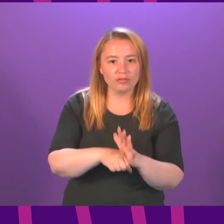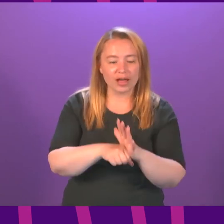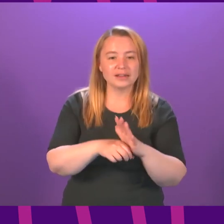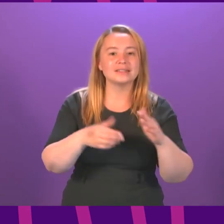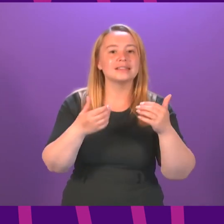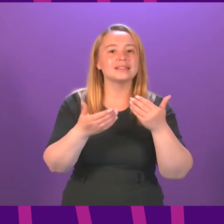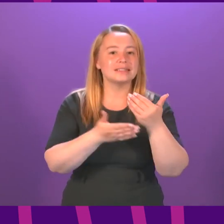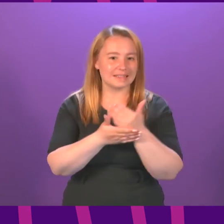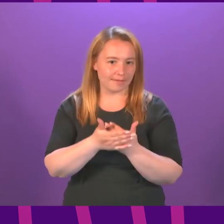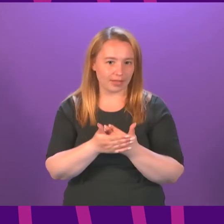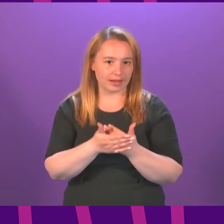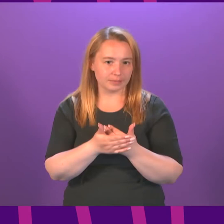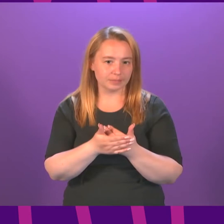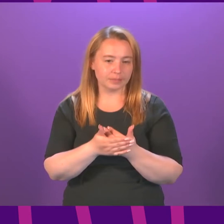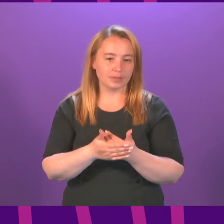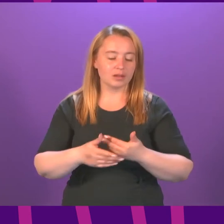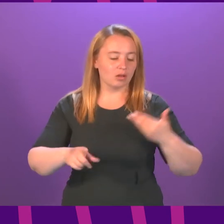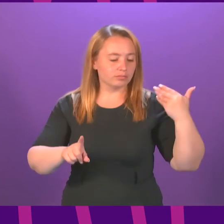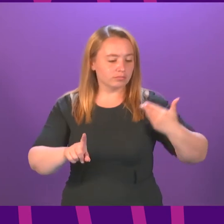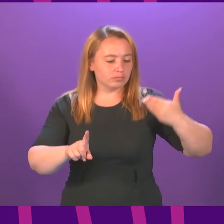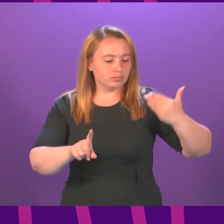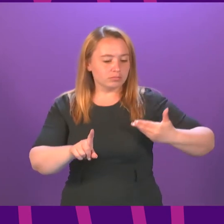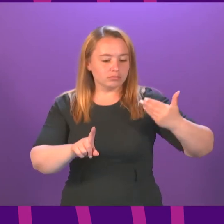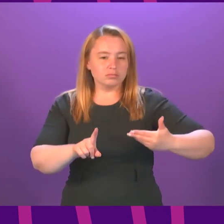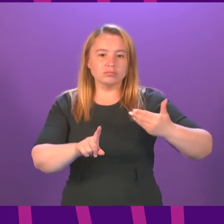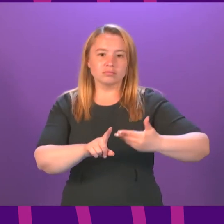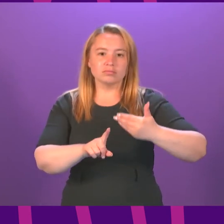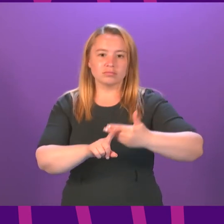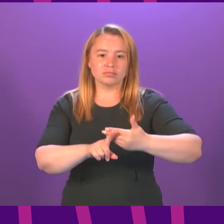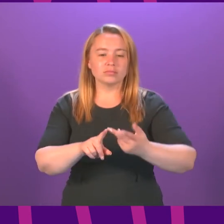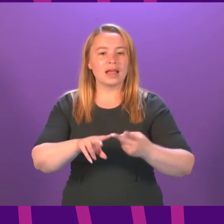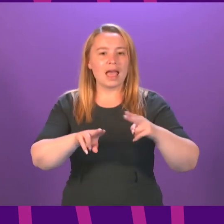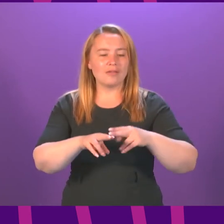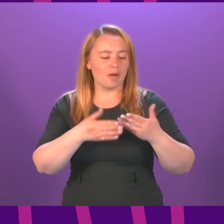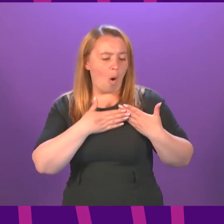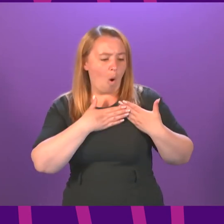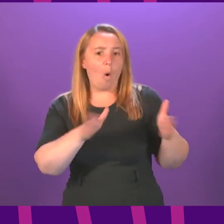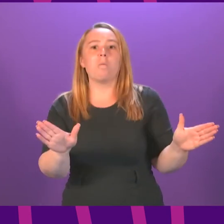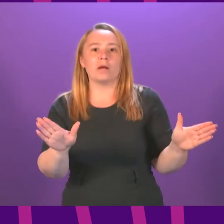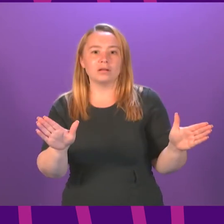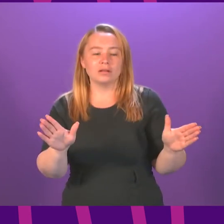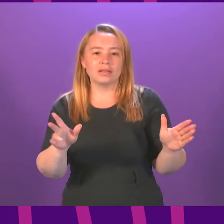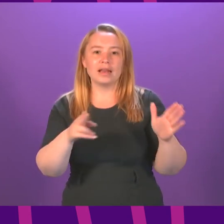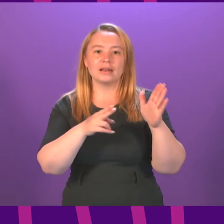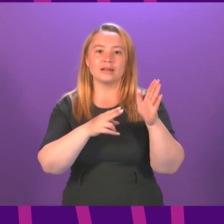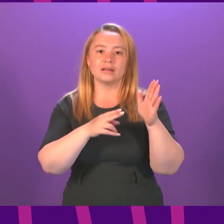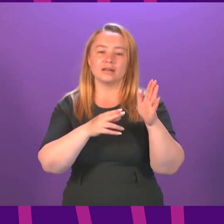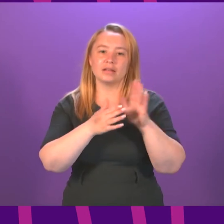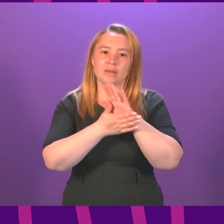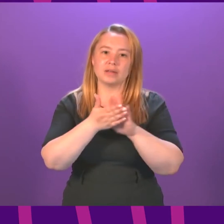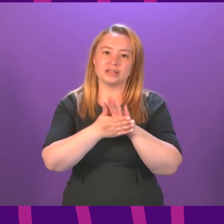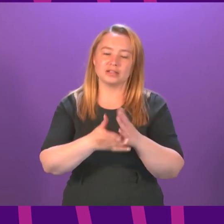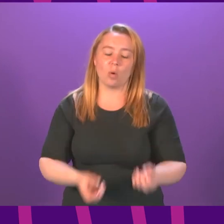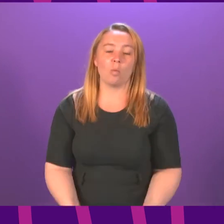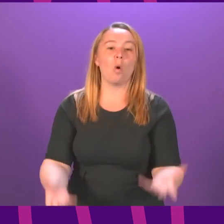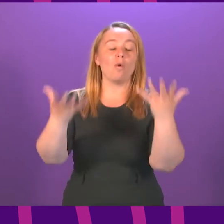At every stage of this it has been the case that if we simply opened up everything we would be overwhelming our ability to